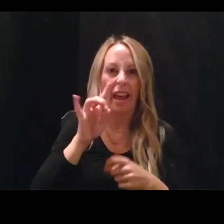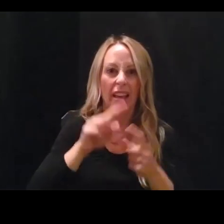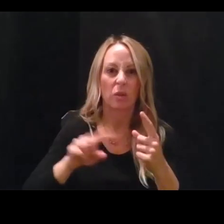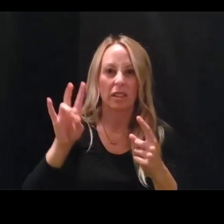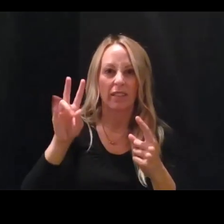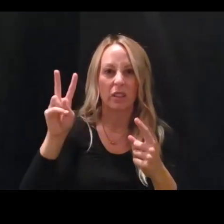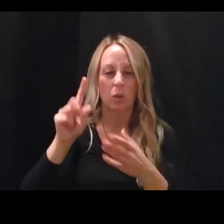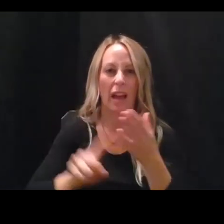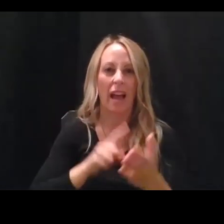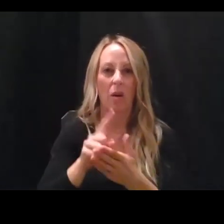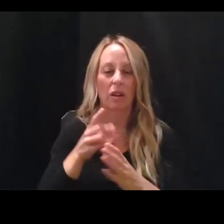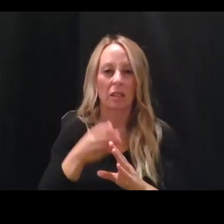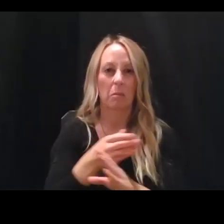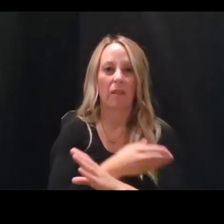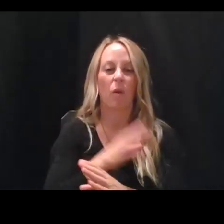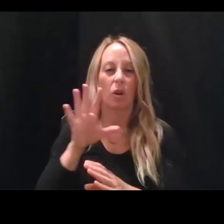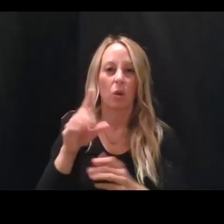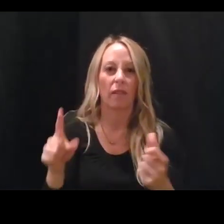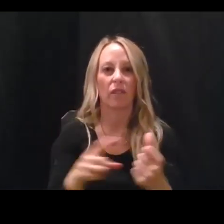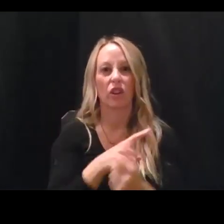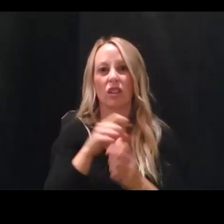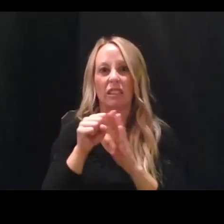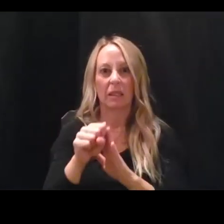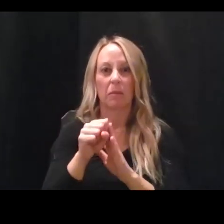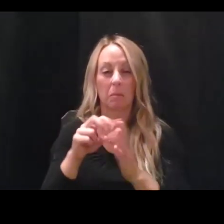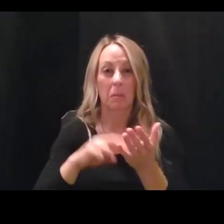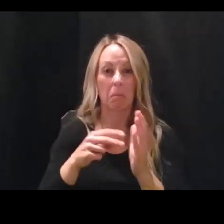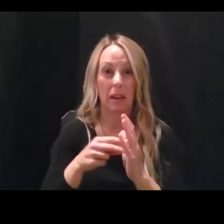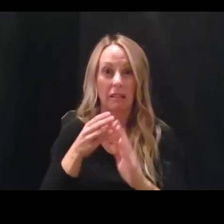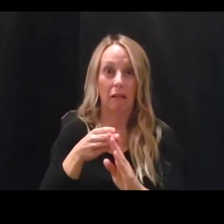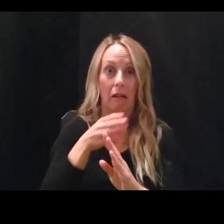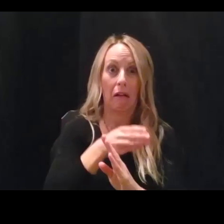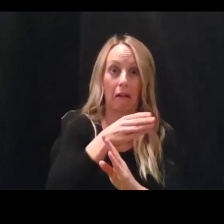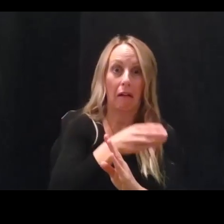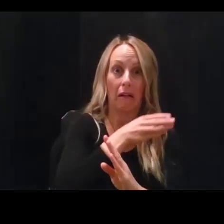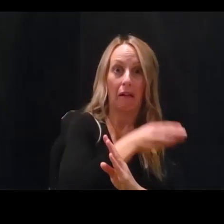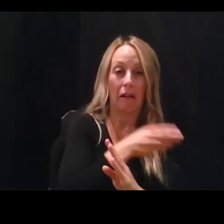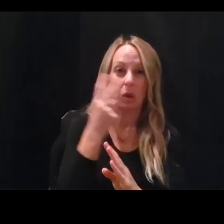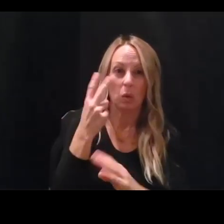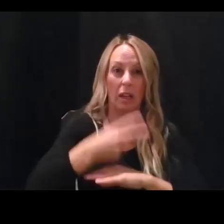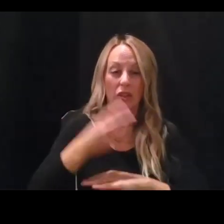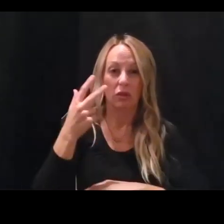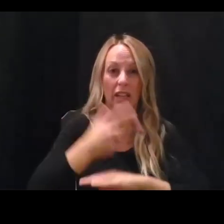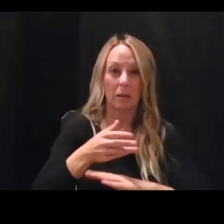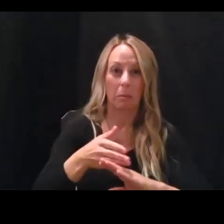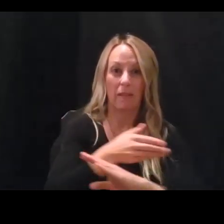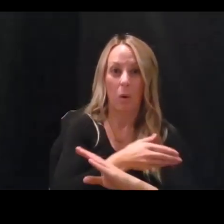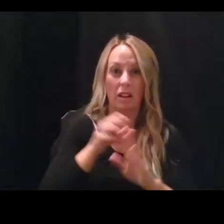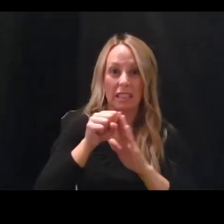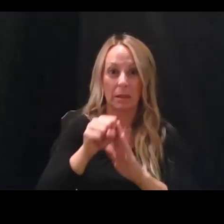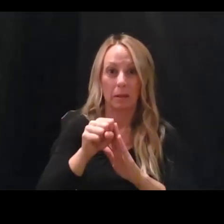before your first symptoms. So two to three days before illness develops, people can be